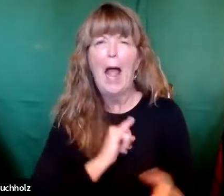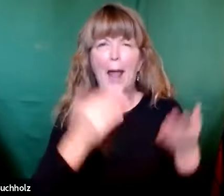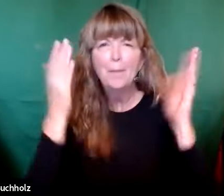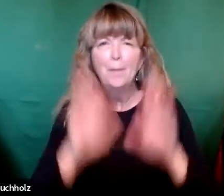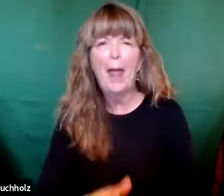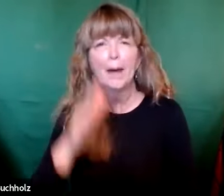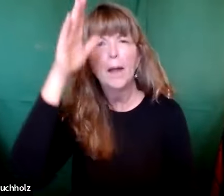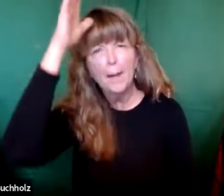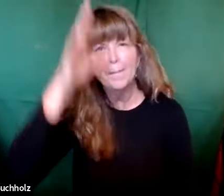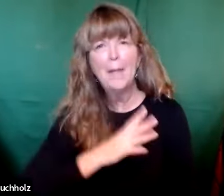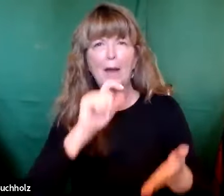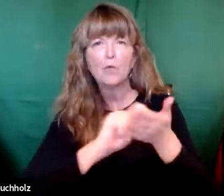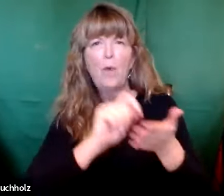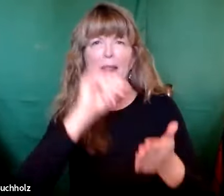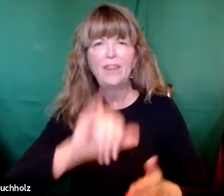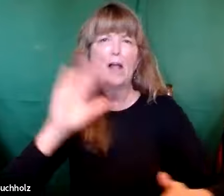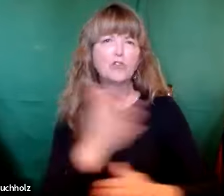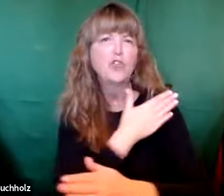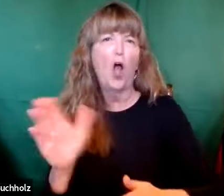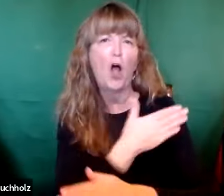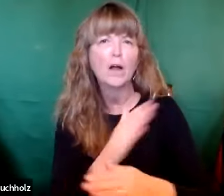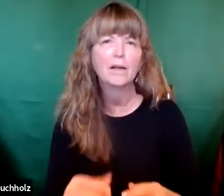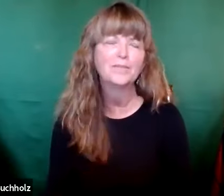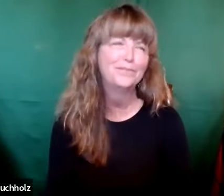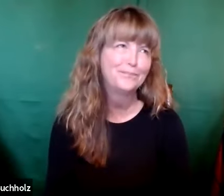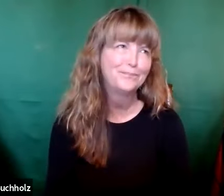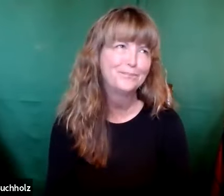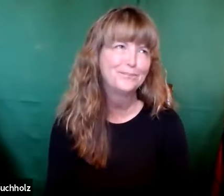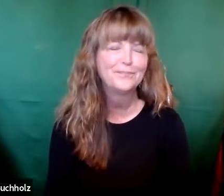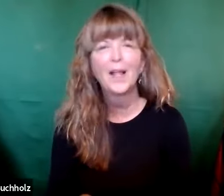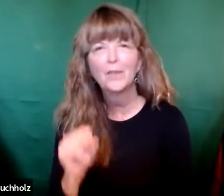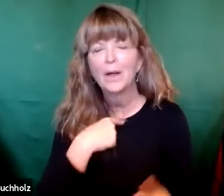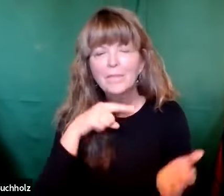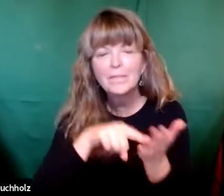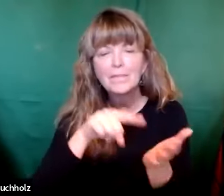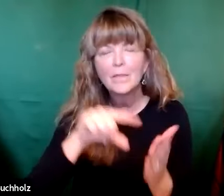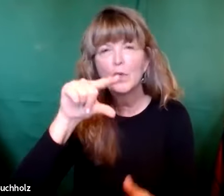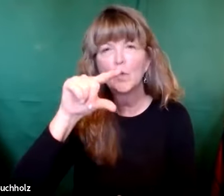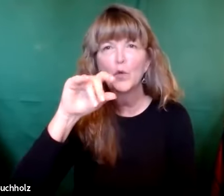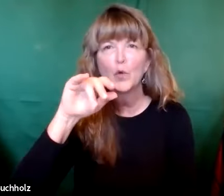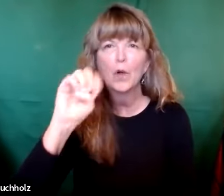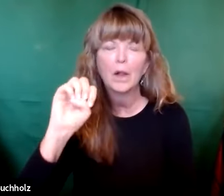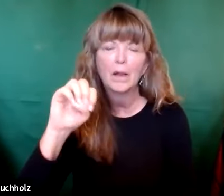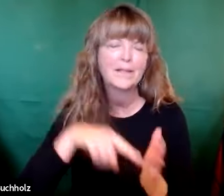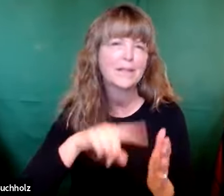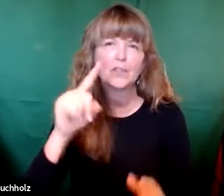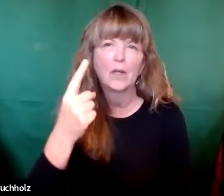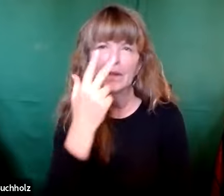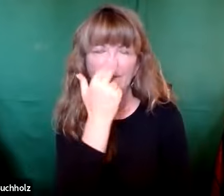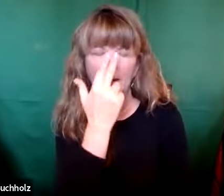And then the friend said, I bet a man wrote this song. So anyway, I went ahead and Googled that.